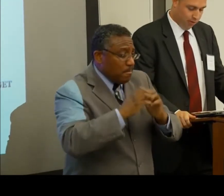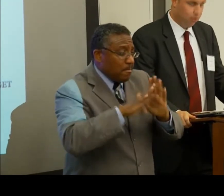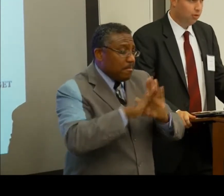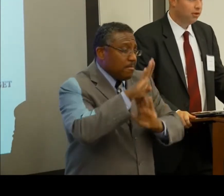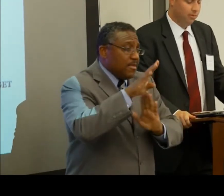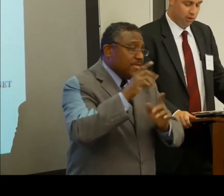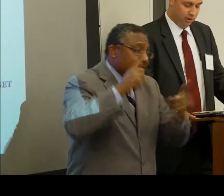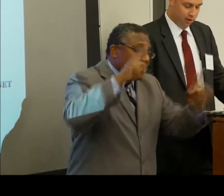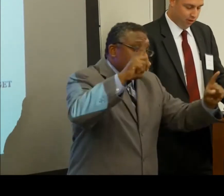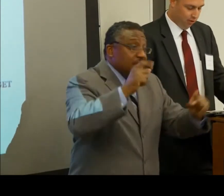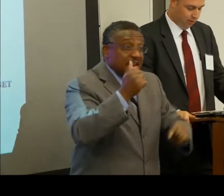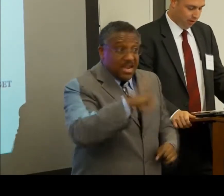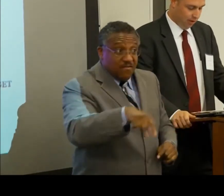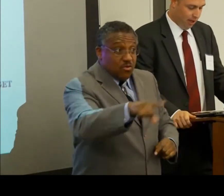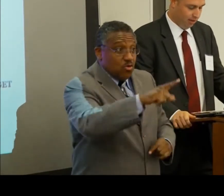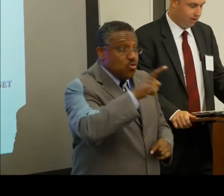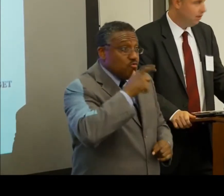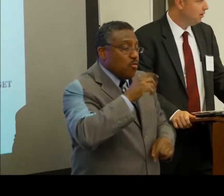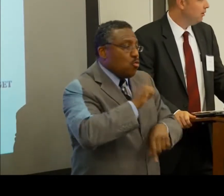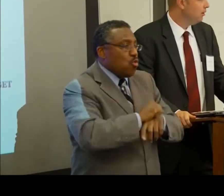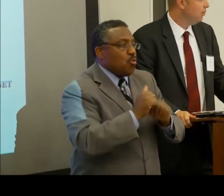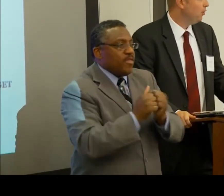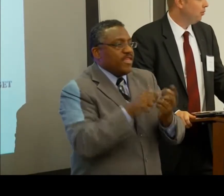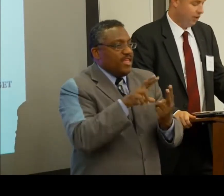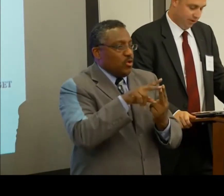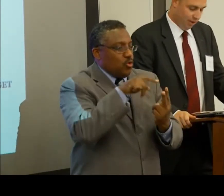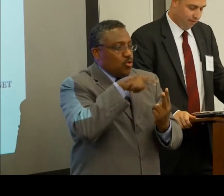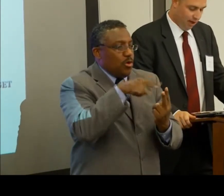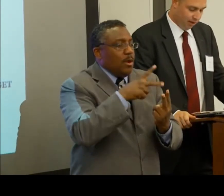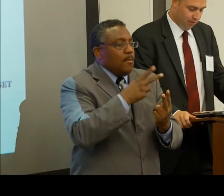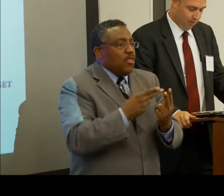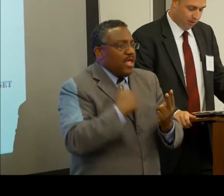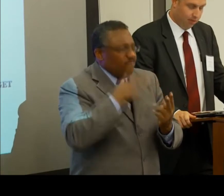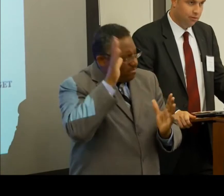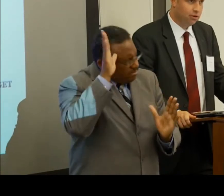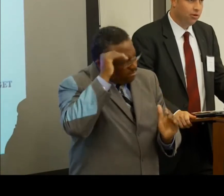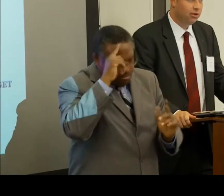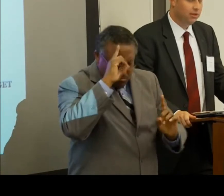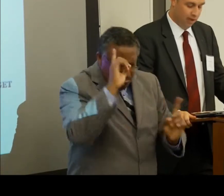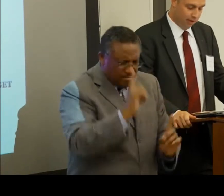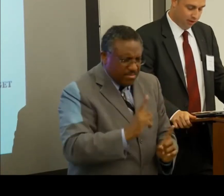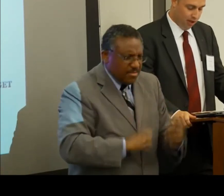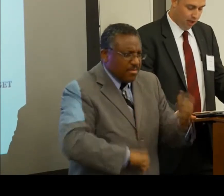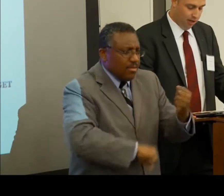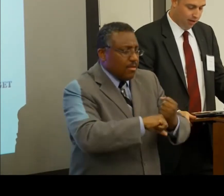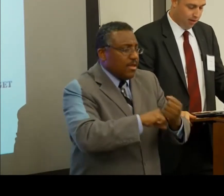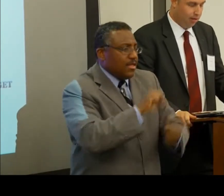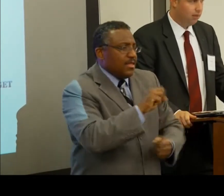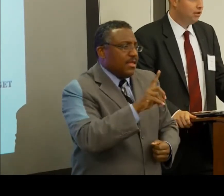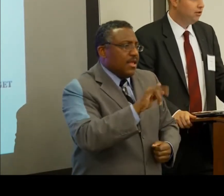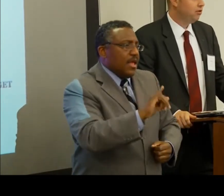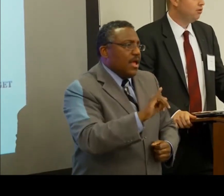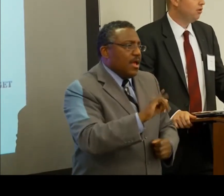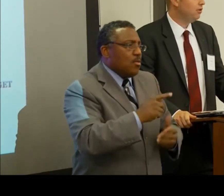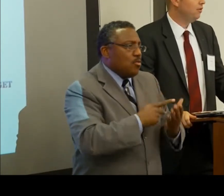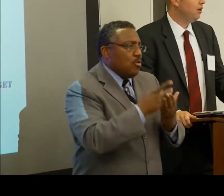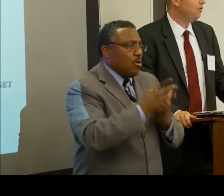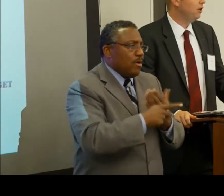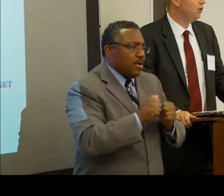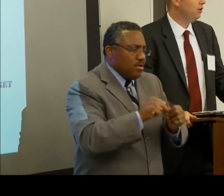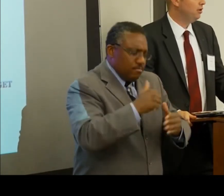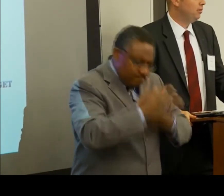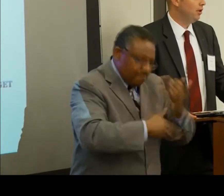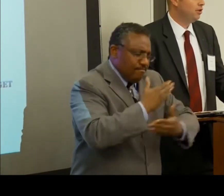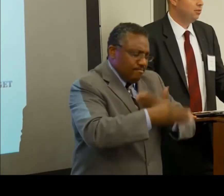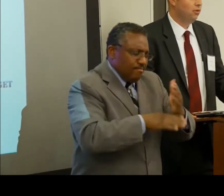anyone who has worked with them on these issues can attest, they both bring a steadfast commitment to ensuring that SSDI continues to serve its